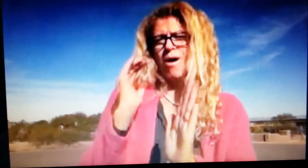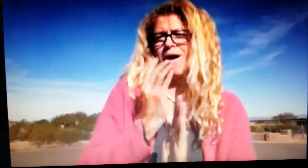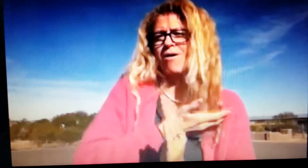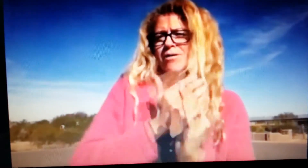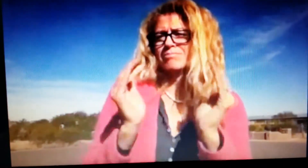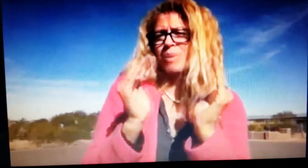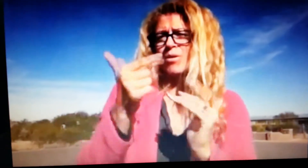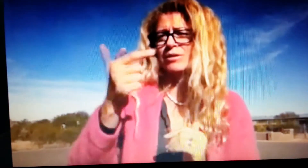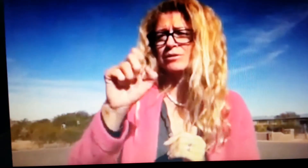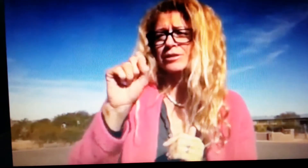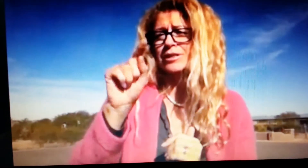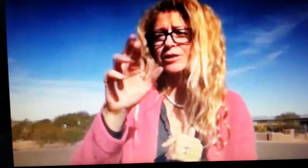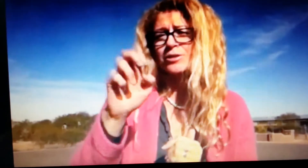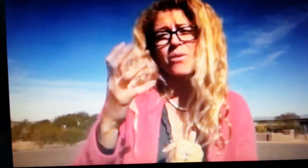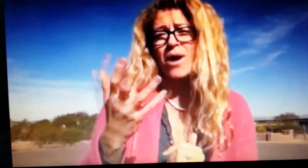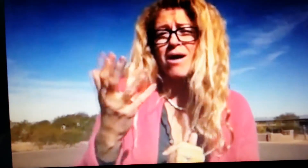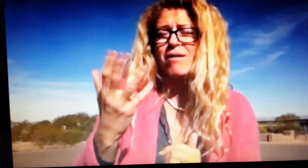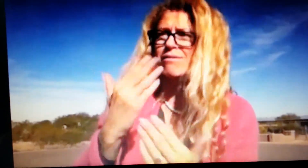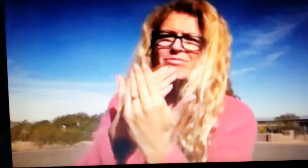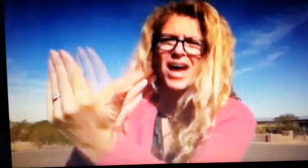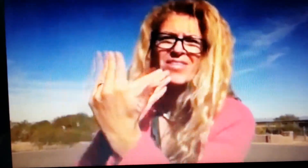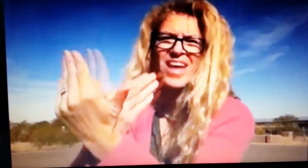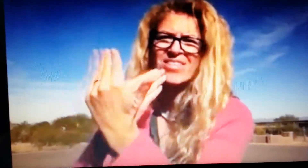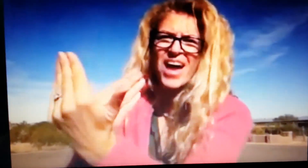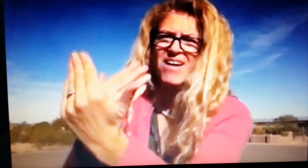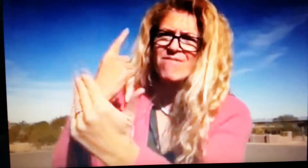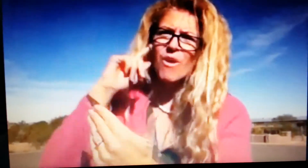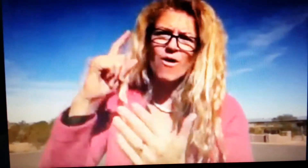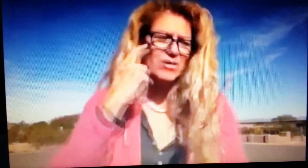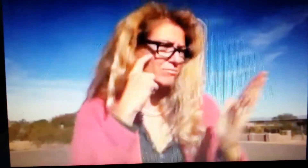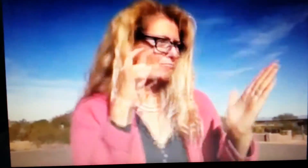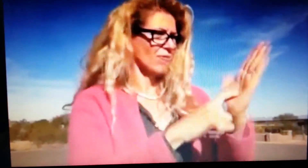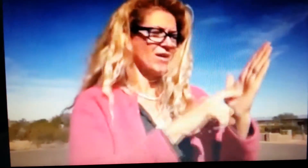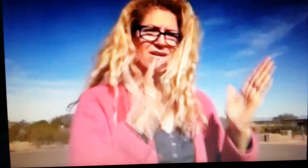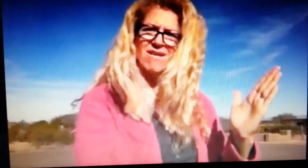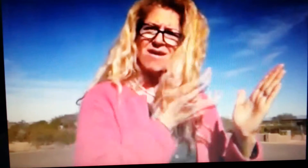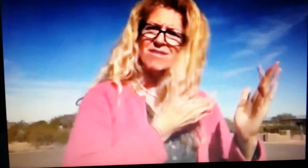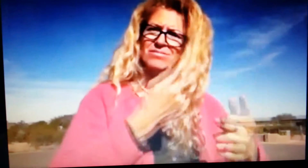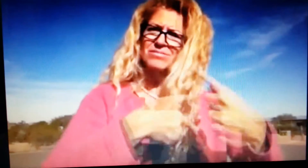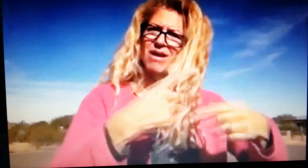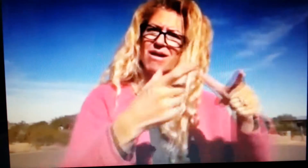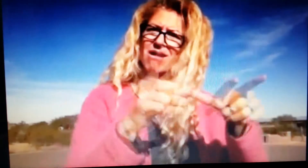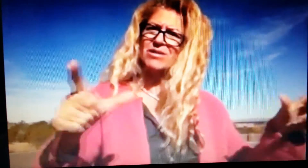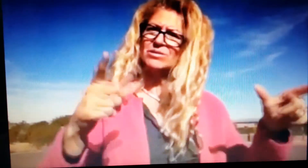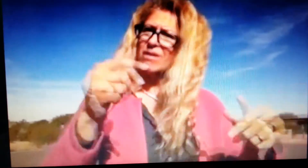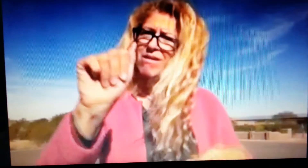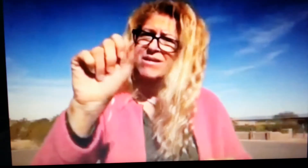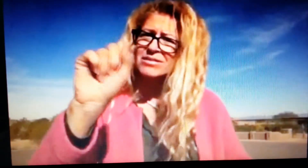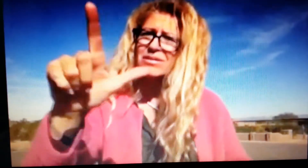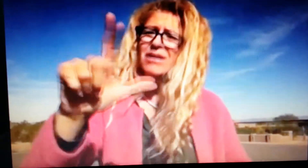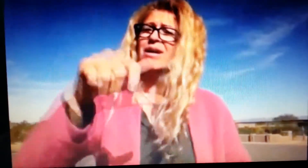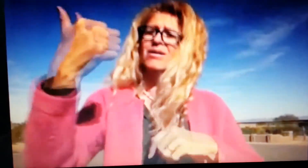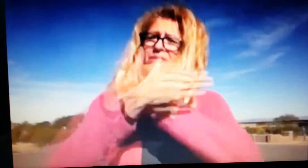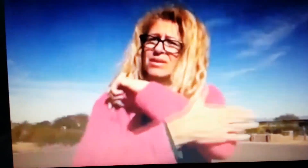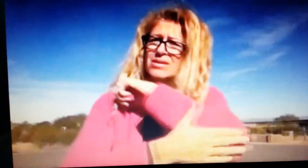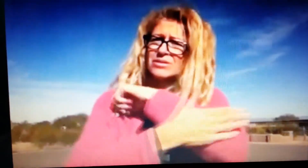that's a small gesture to us we say thank you it proves to us that our language